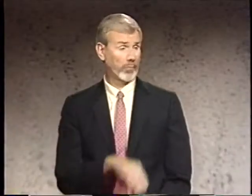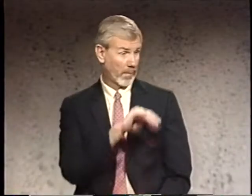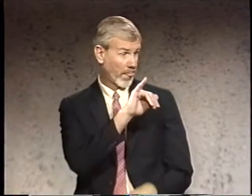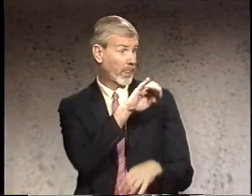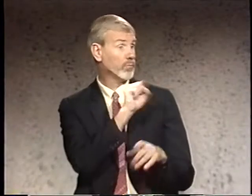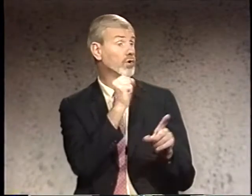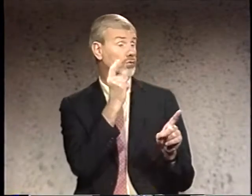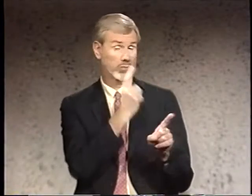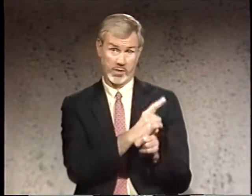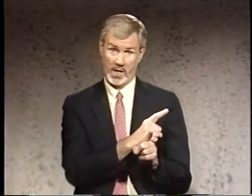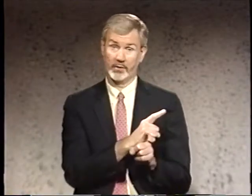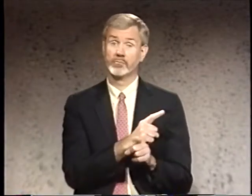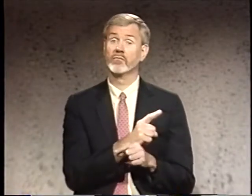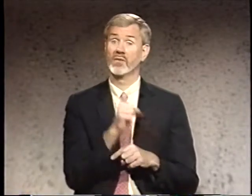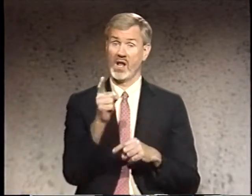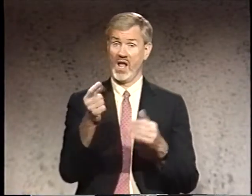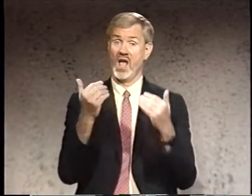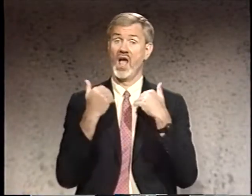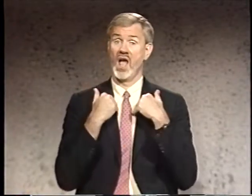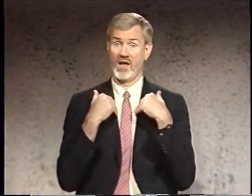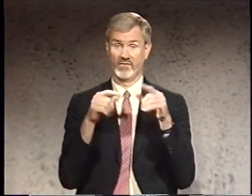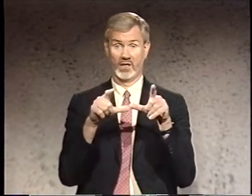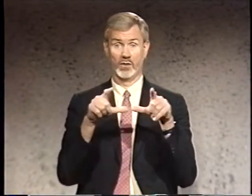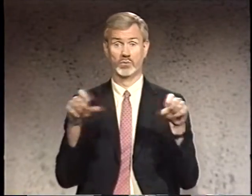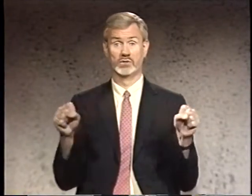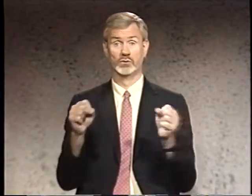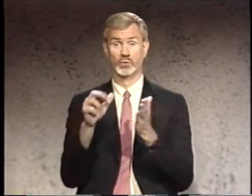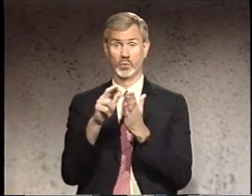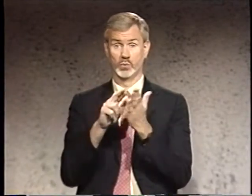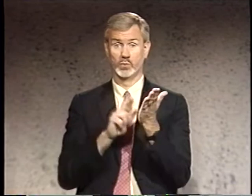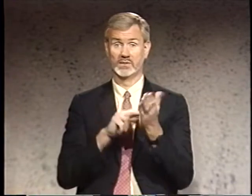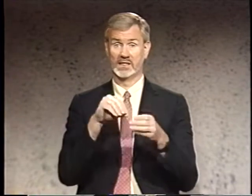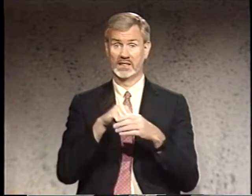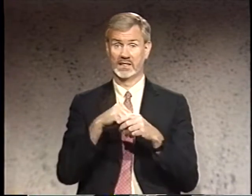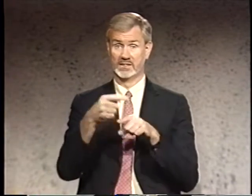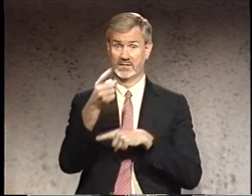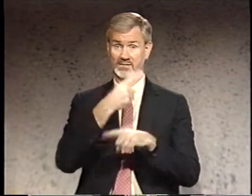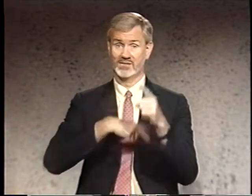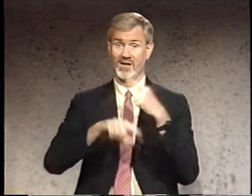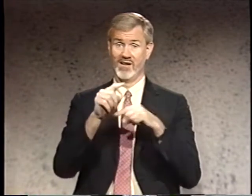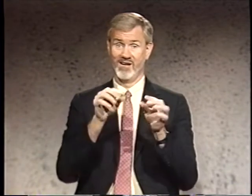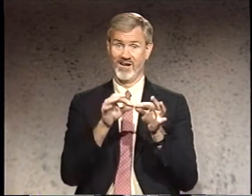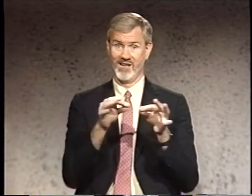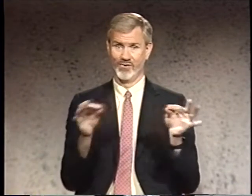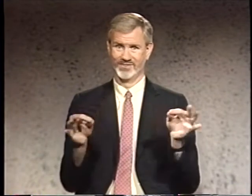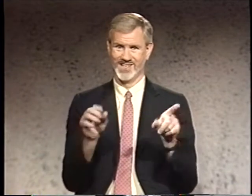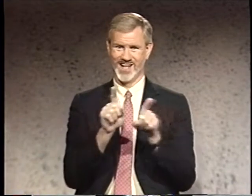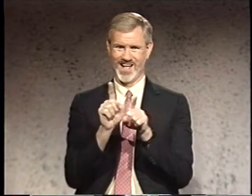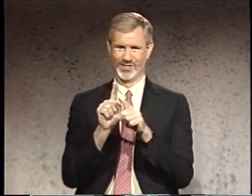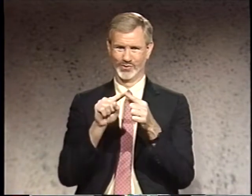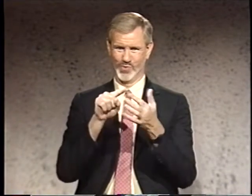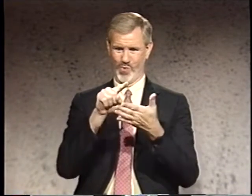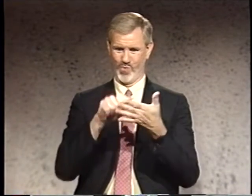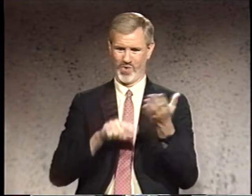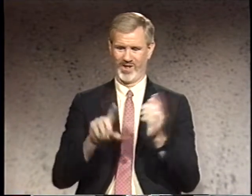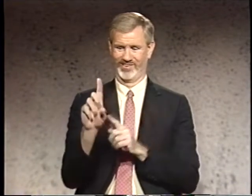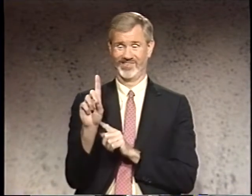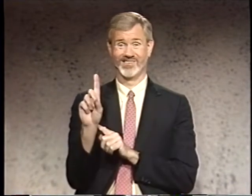Yes, right. There are linguistic rules in sign language as to what the